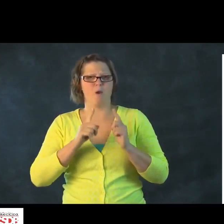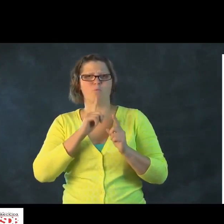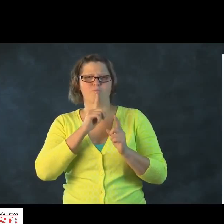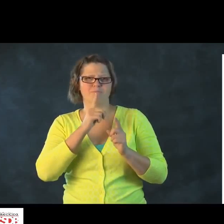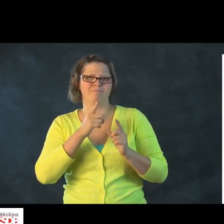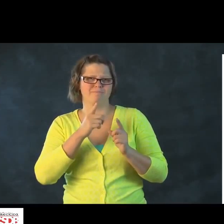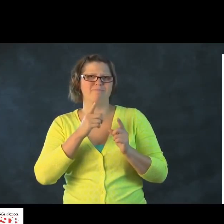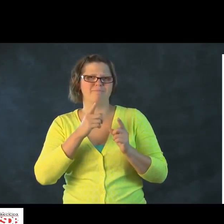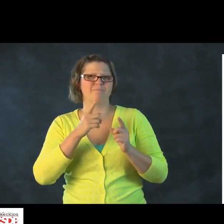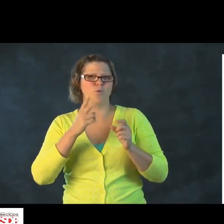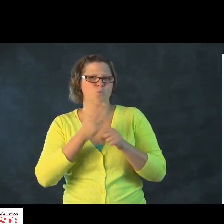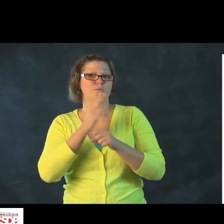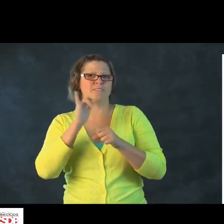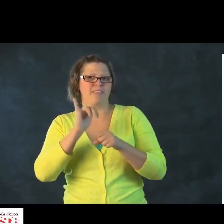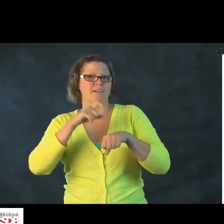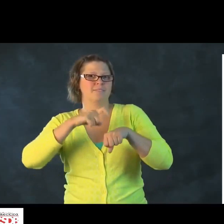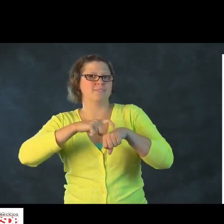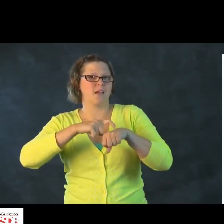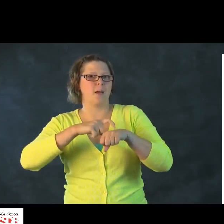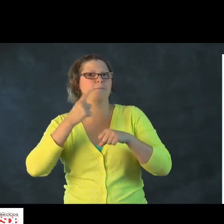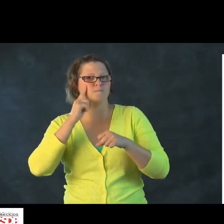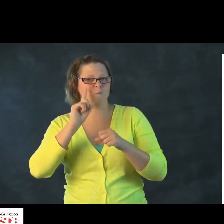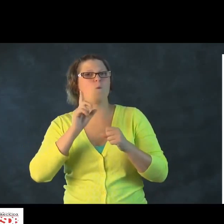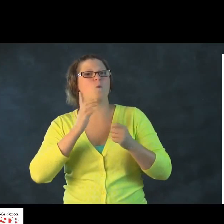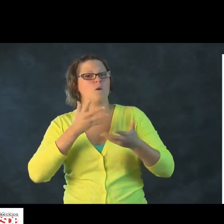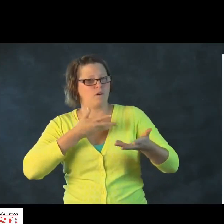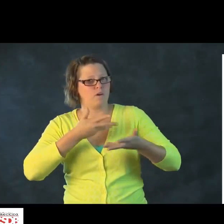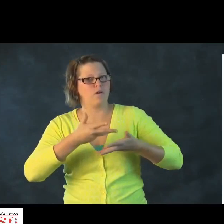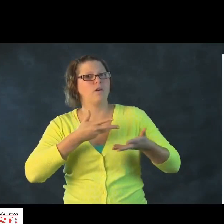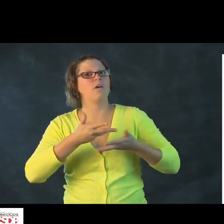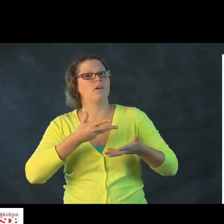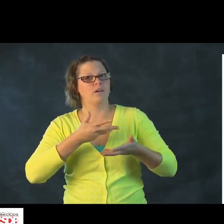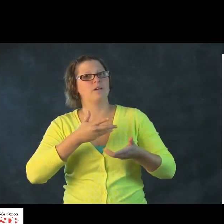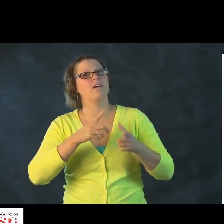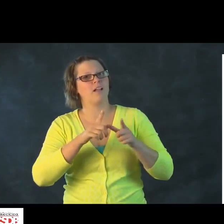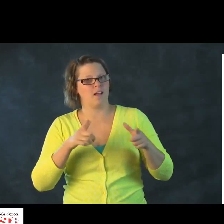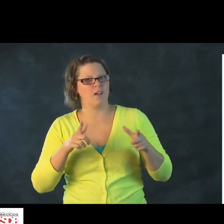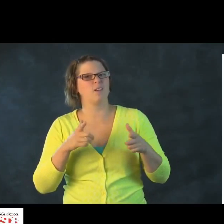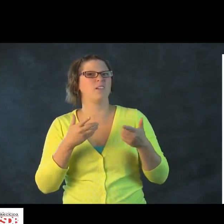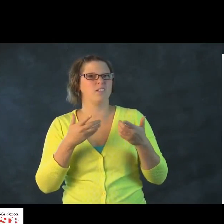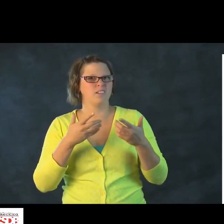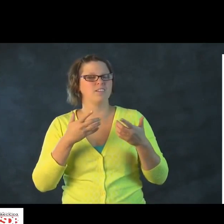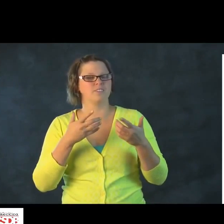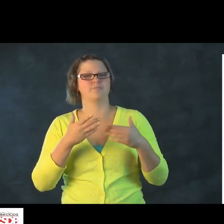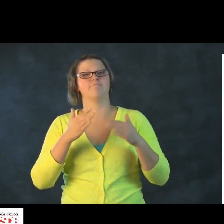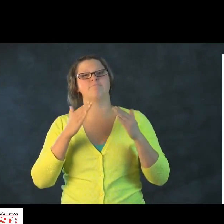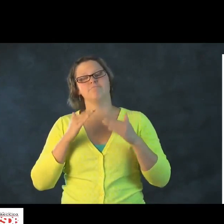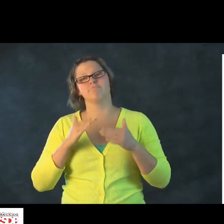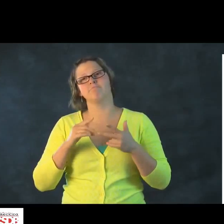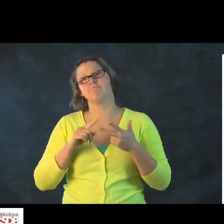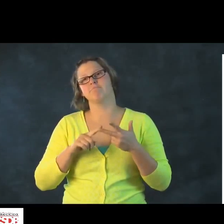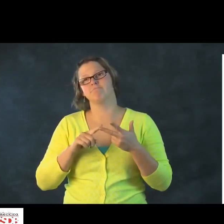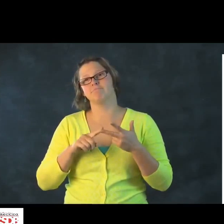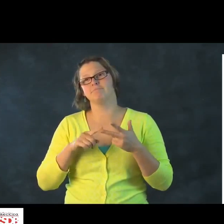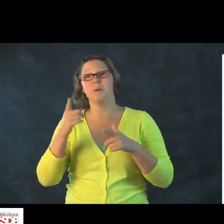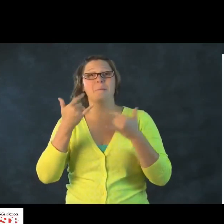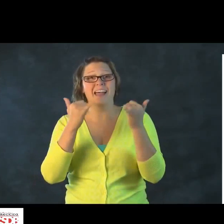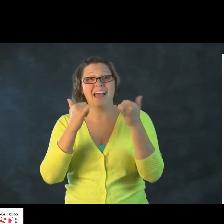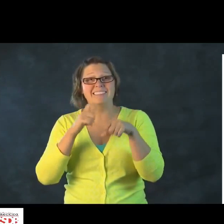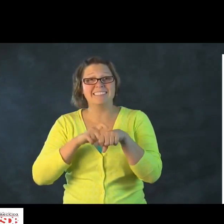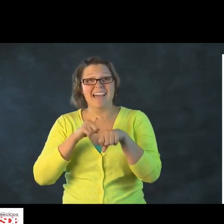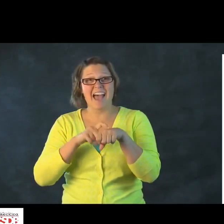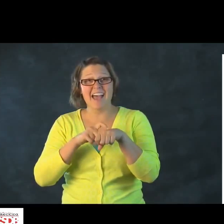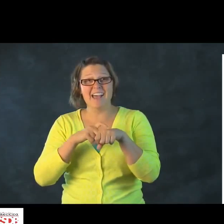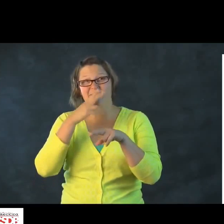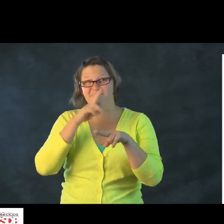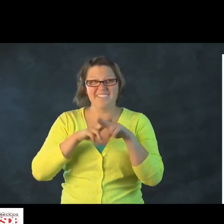Some, it might be short, absolutely, at night or in the morning. That's fine, but still take advantage of that time to talk with your child. Use